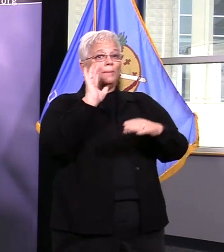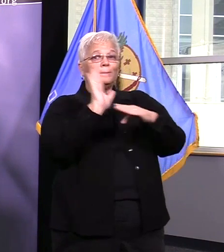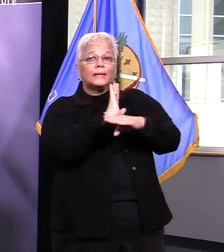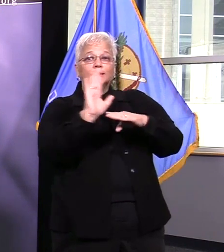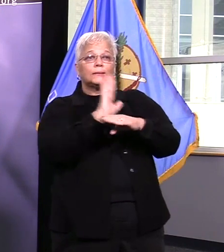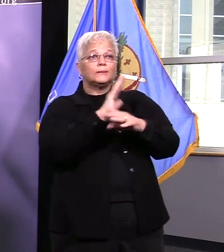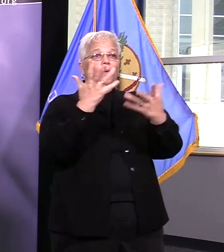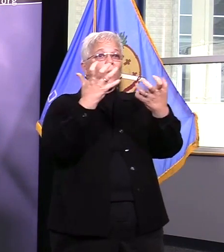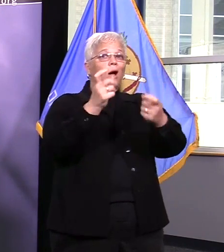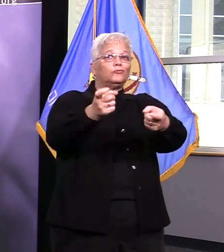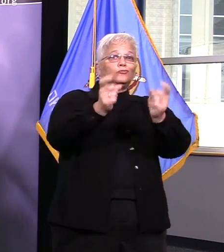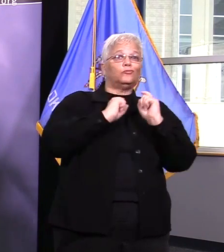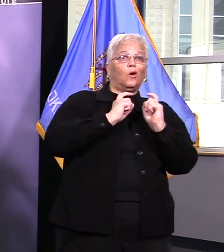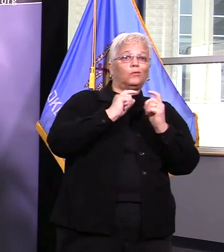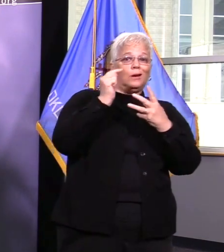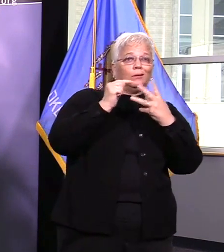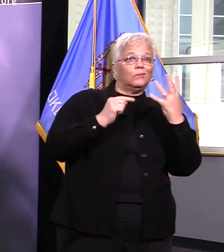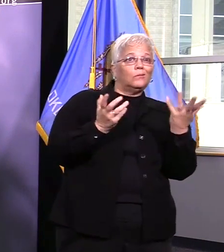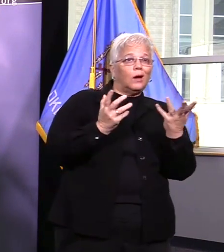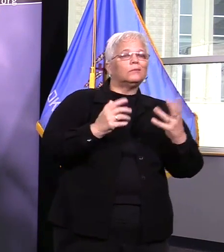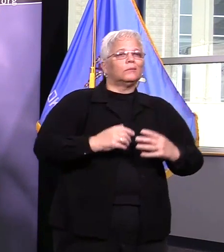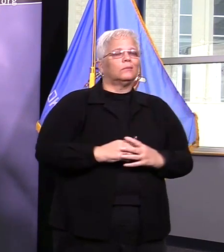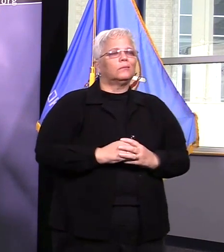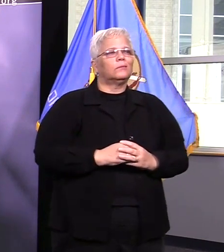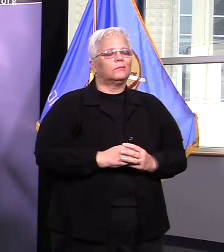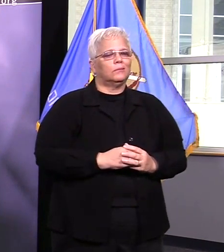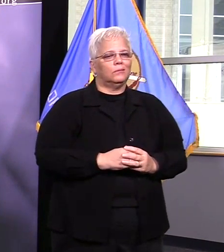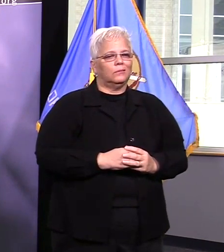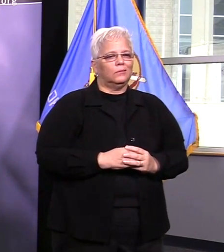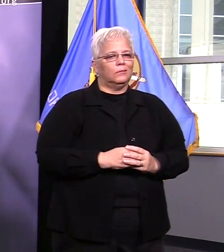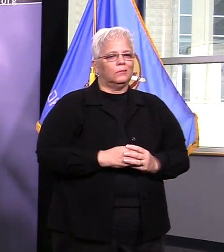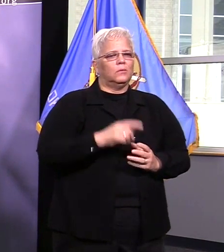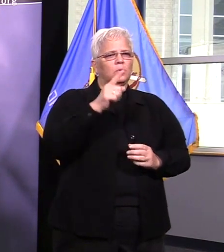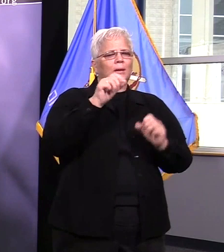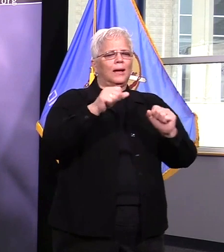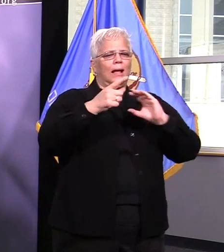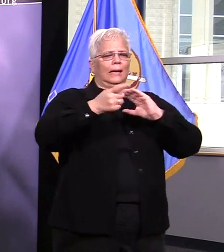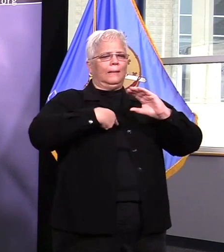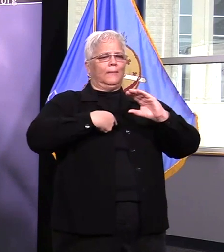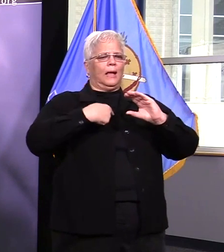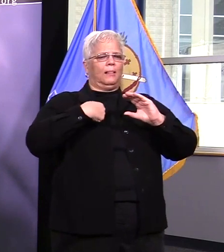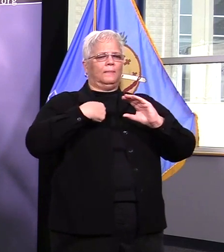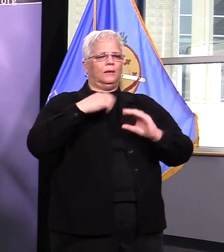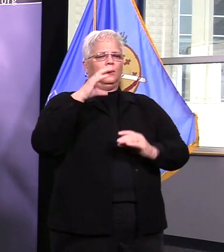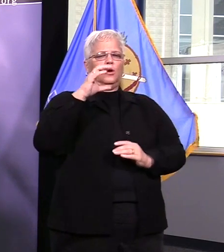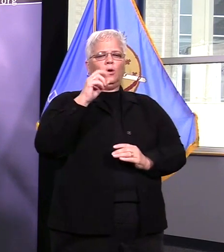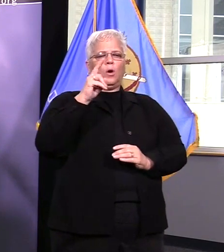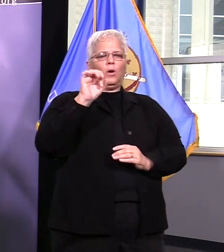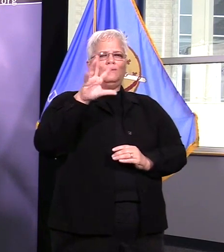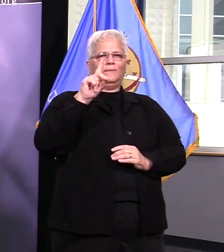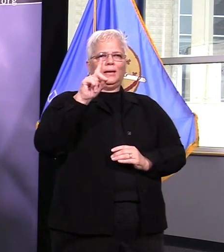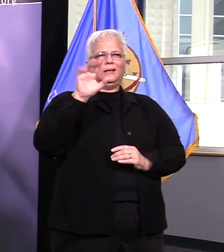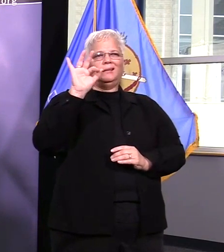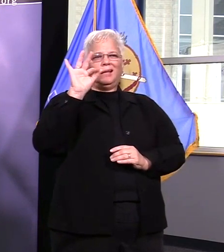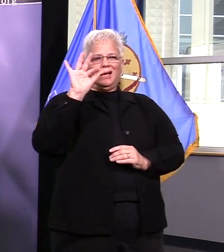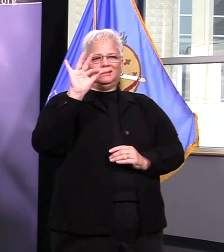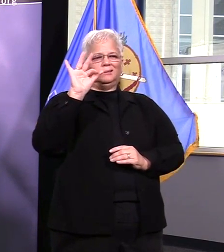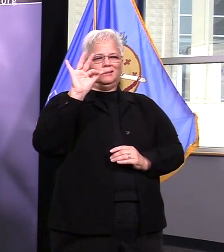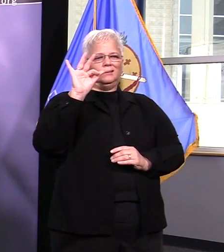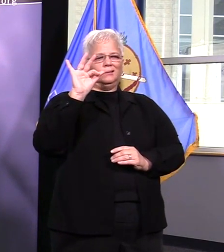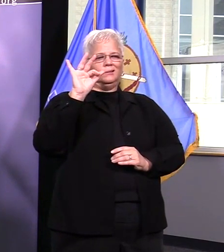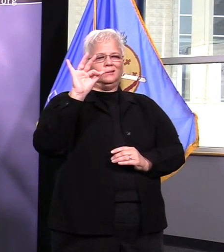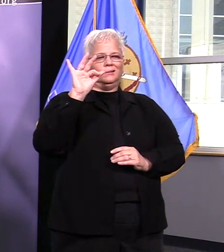the email address covet 19 donations at city of tulsa.org that's city of tulsa